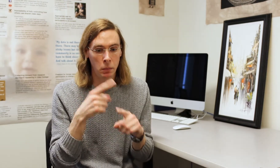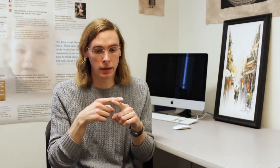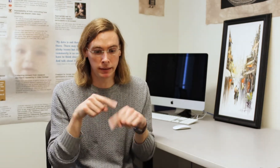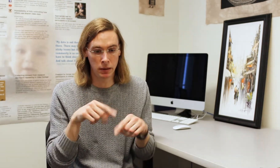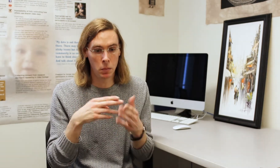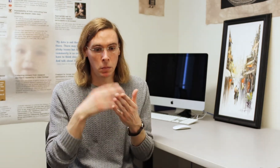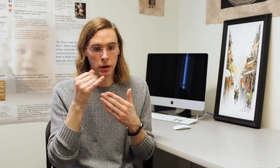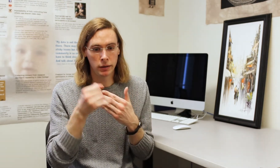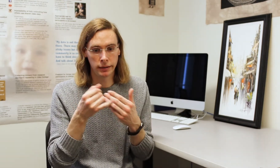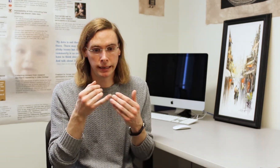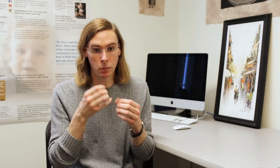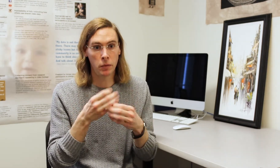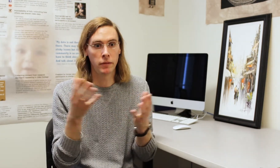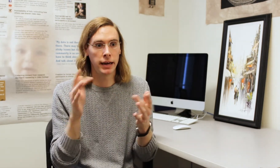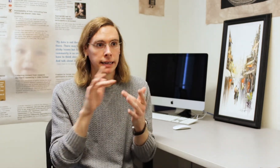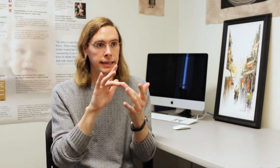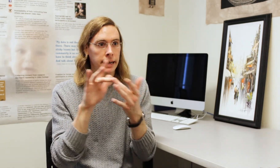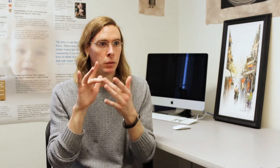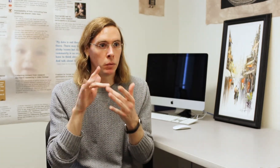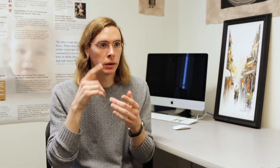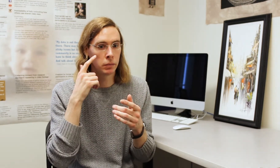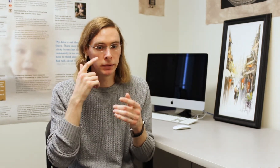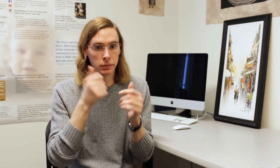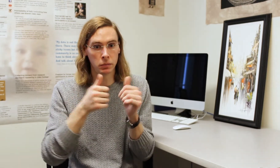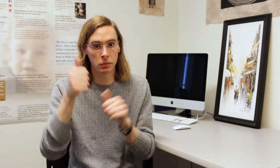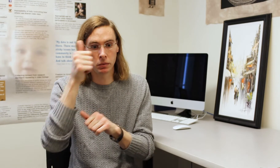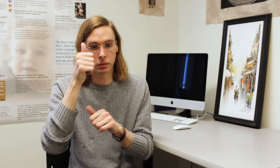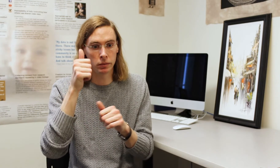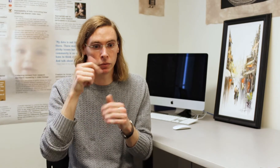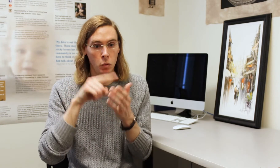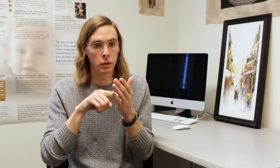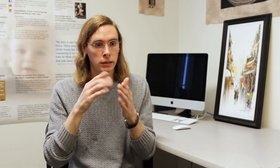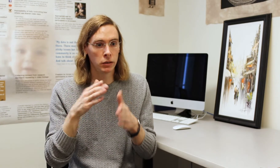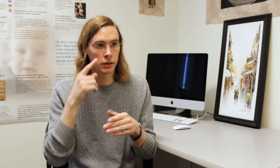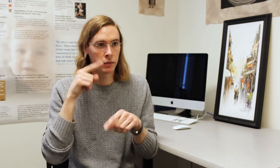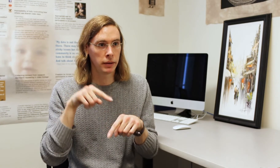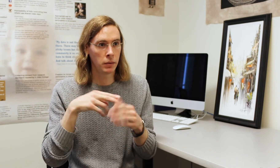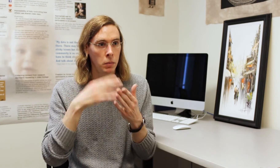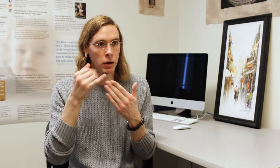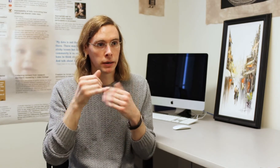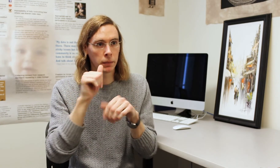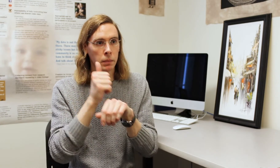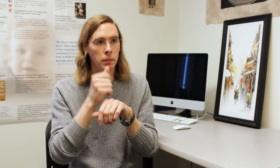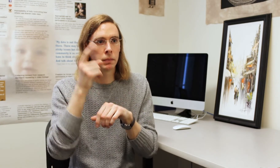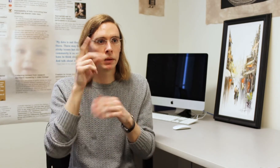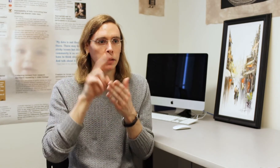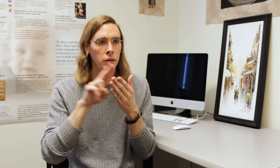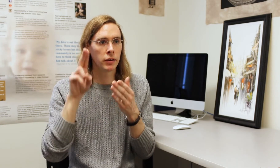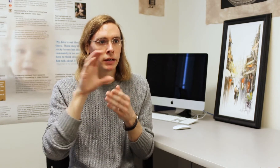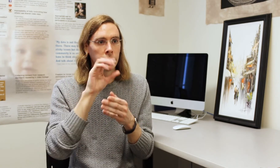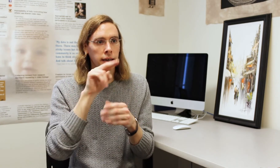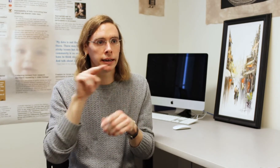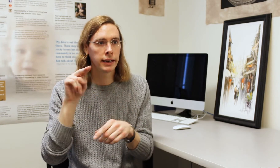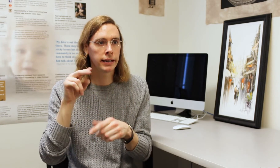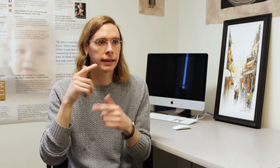Plus, this project provides a lot of networking. The senior researcher for this project is based at the University of Connecticut.